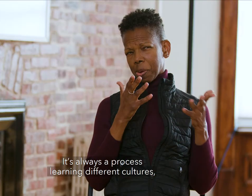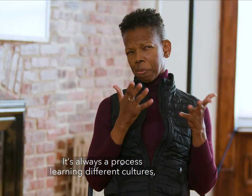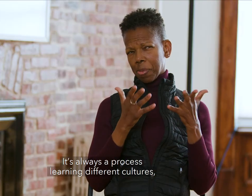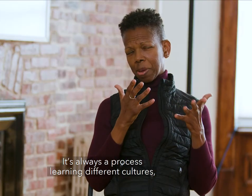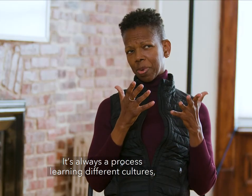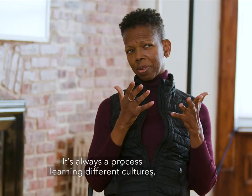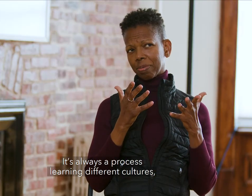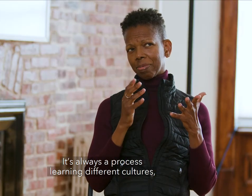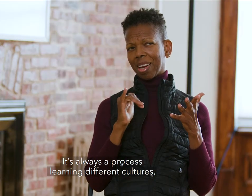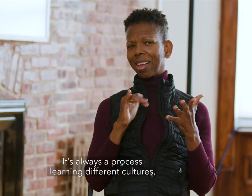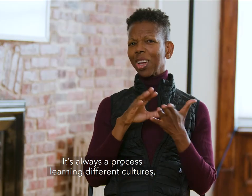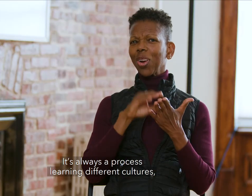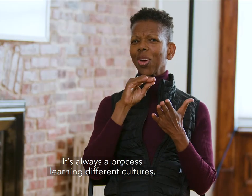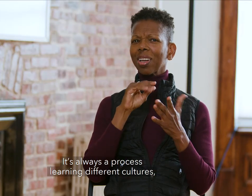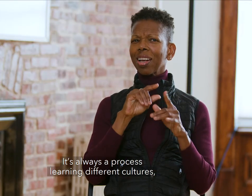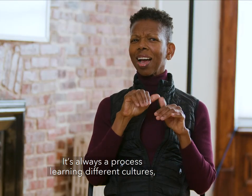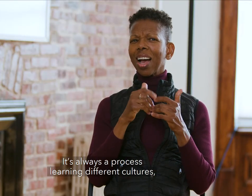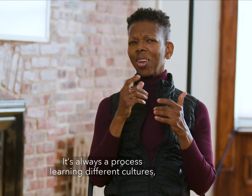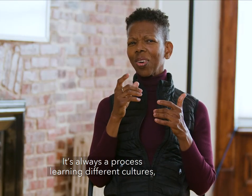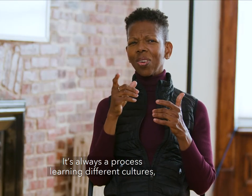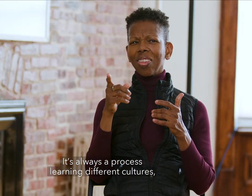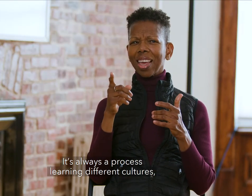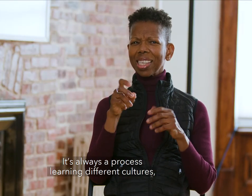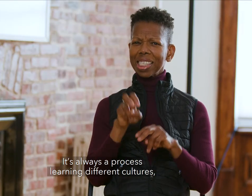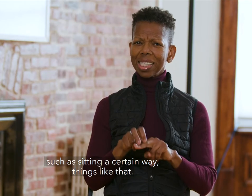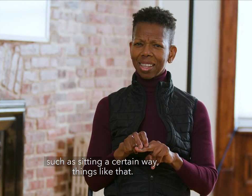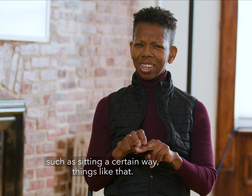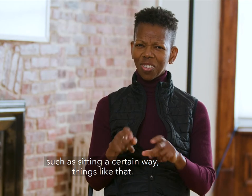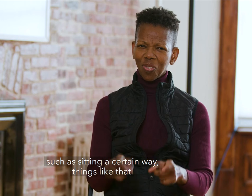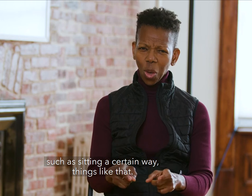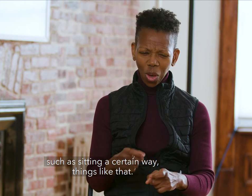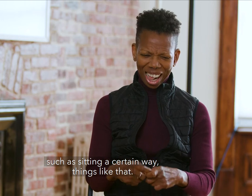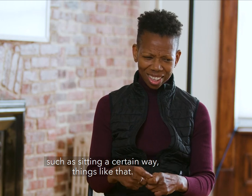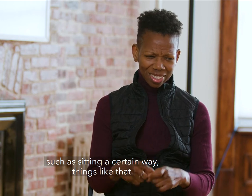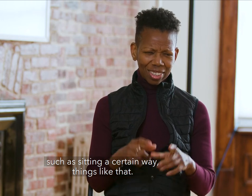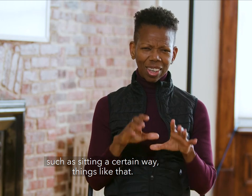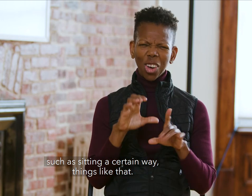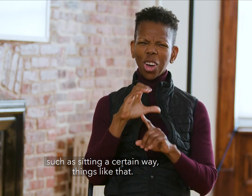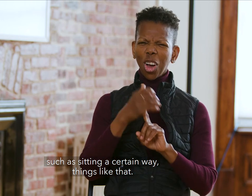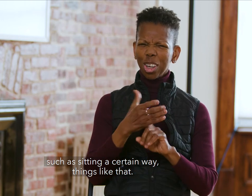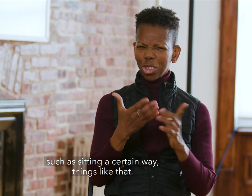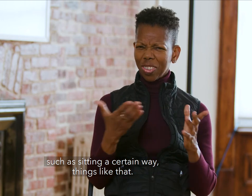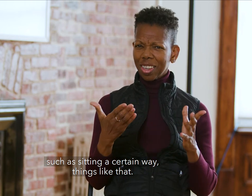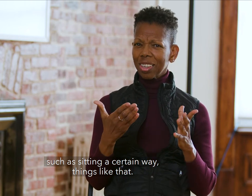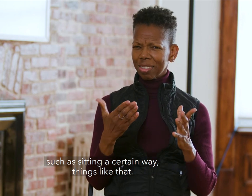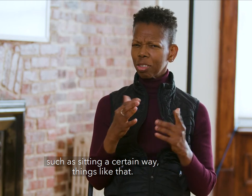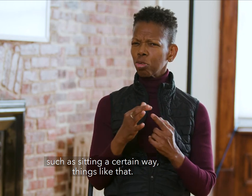It's always a process learning different cultures. Such as sitting a certain way. Things like that.